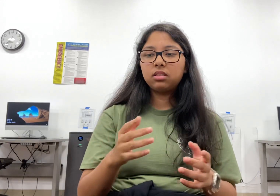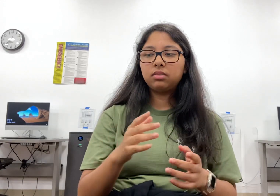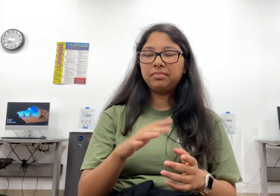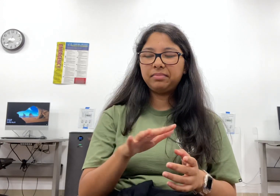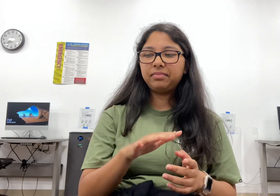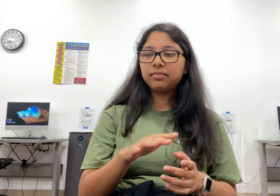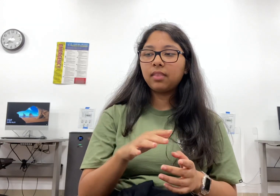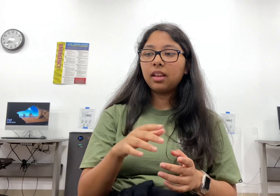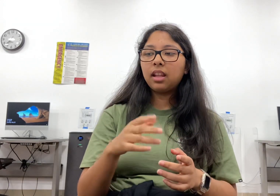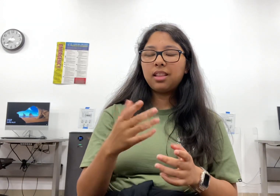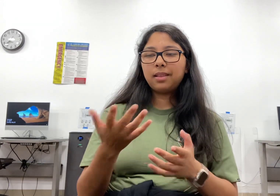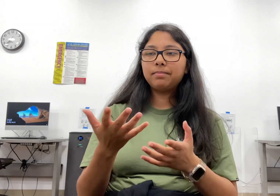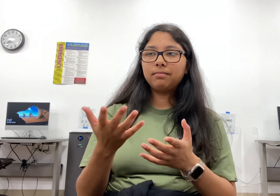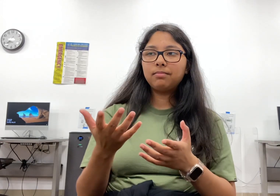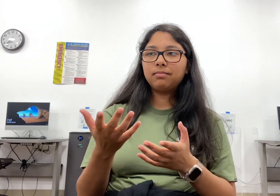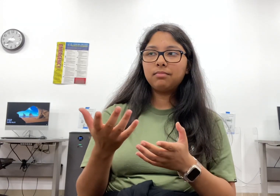made fine canoes.